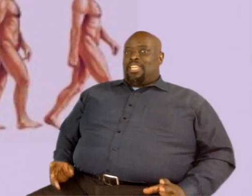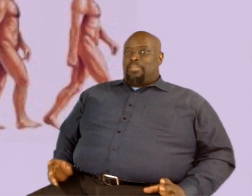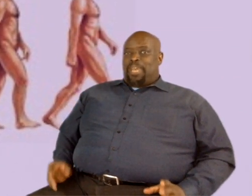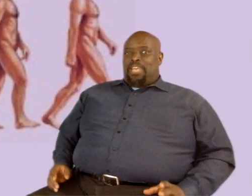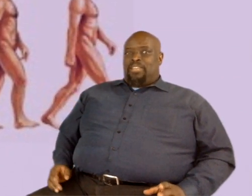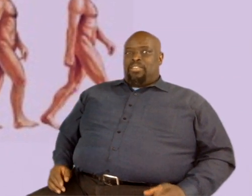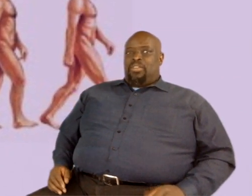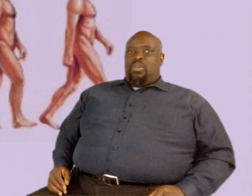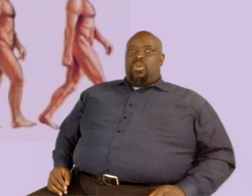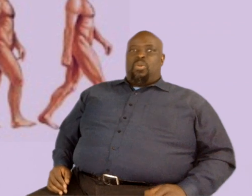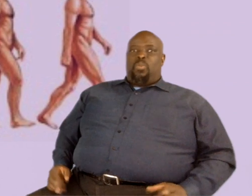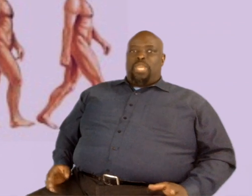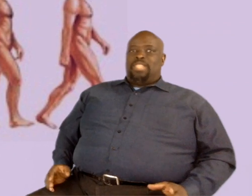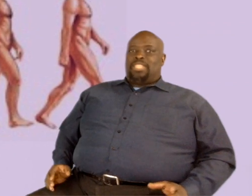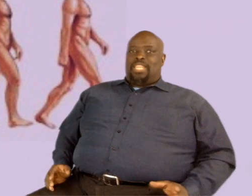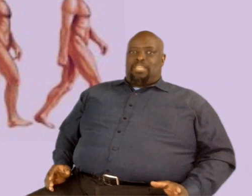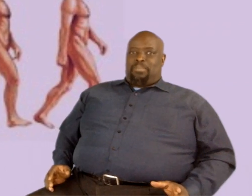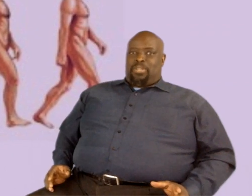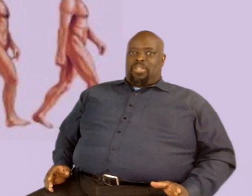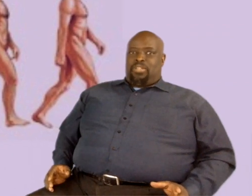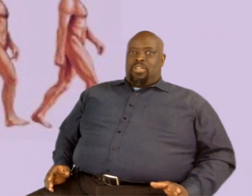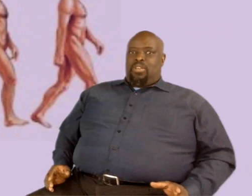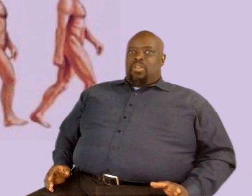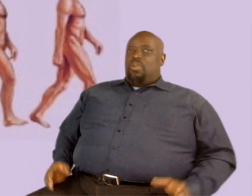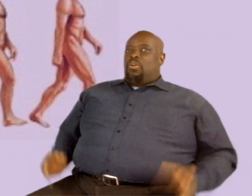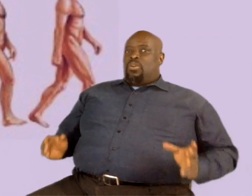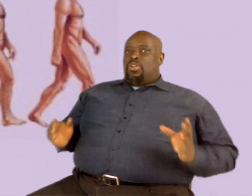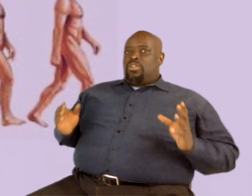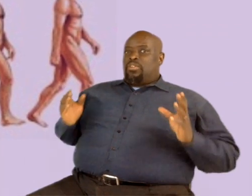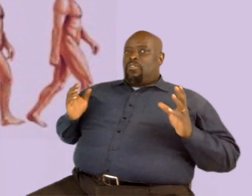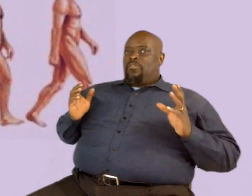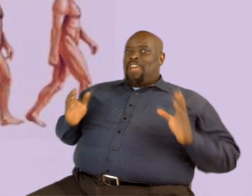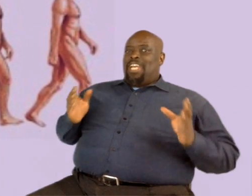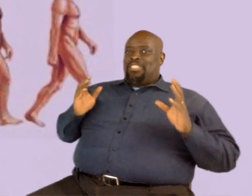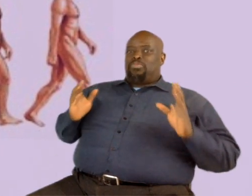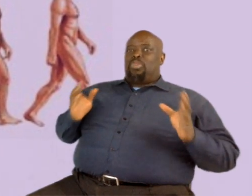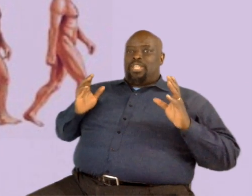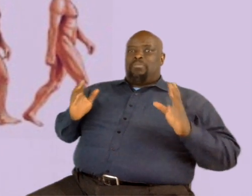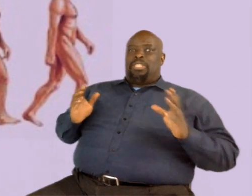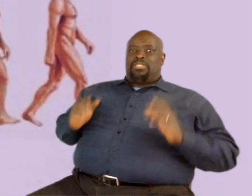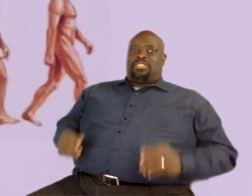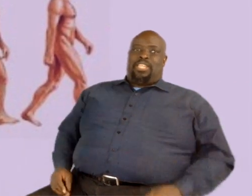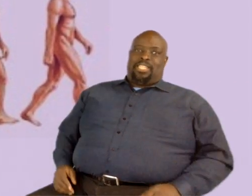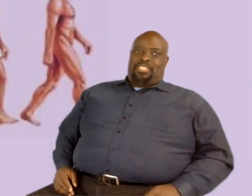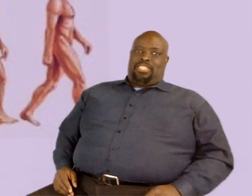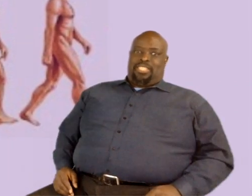a bat, or wings like a bird, or fast running muscles like a cheetah.